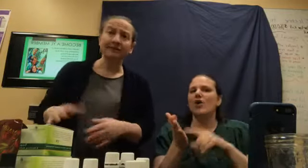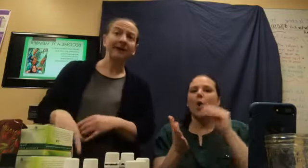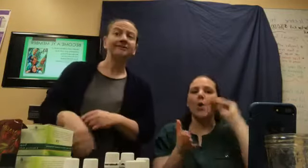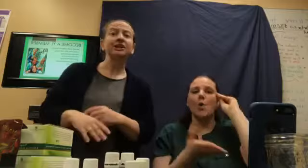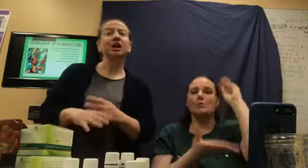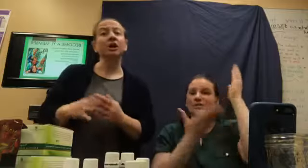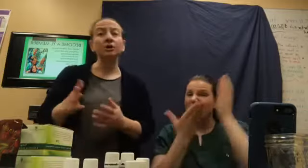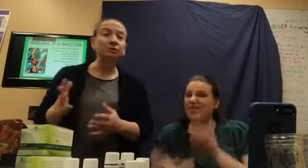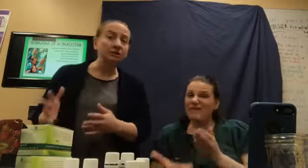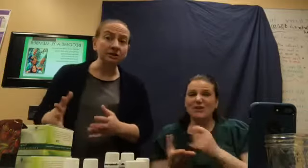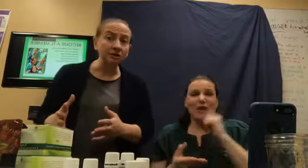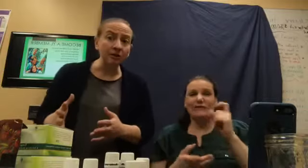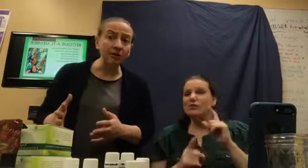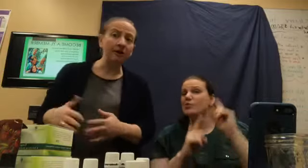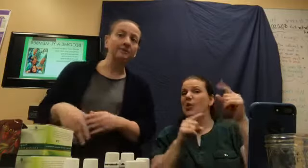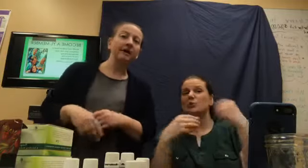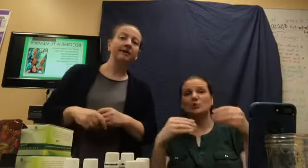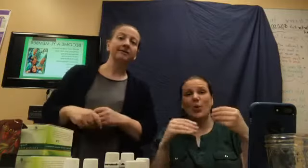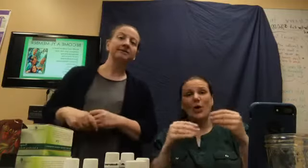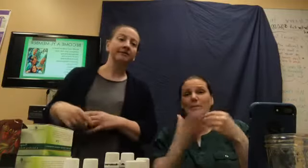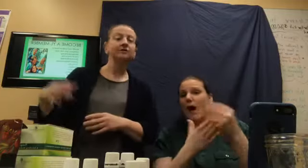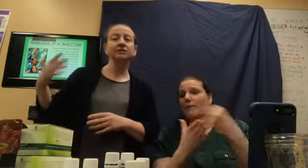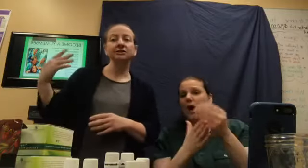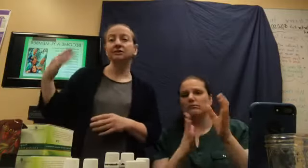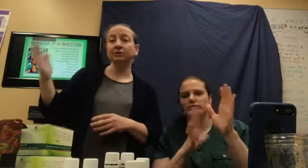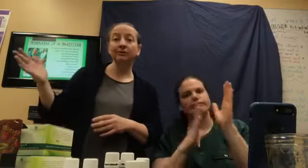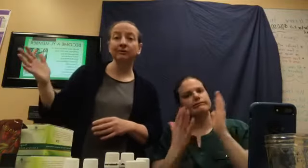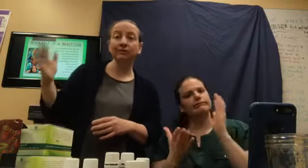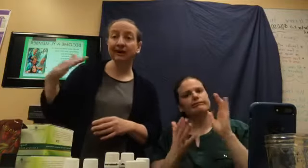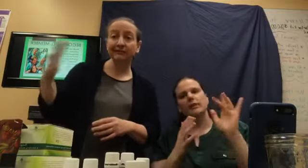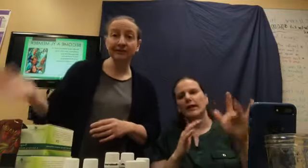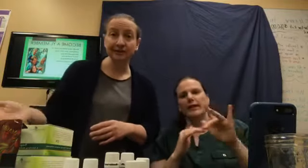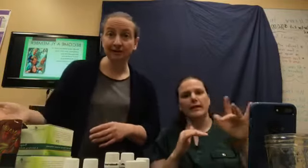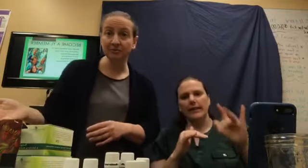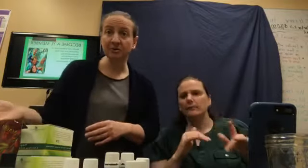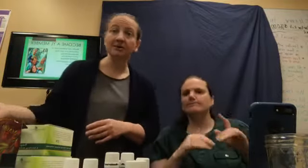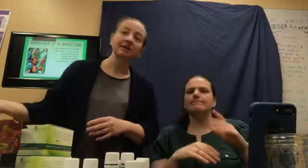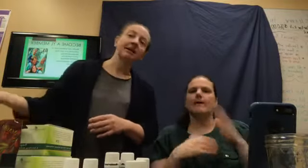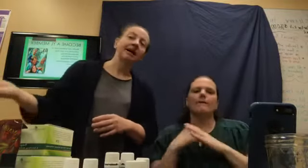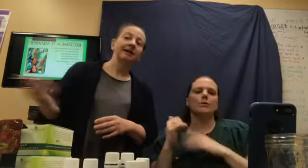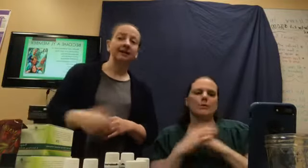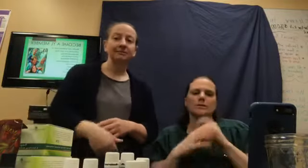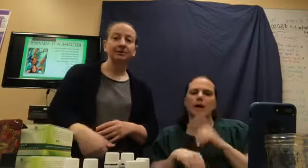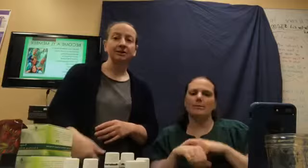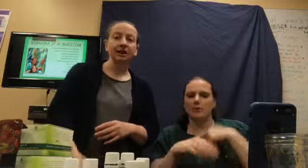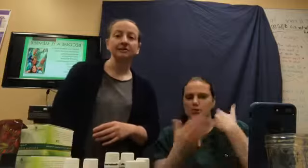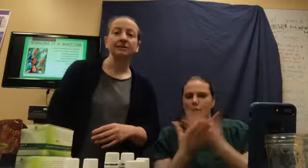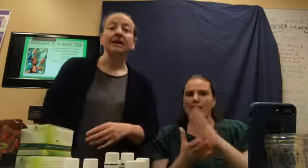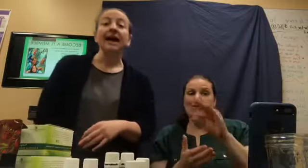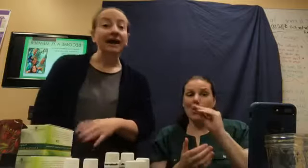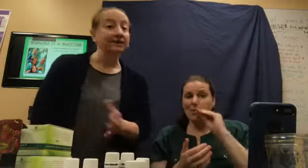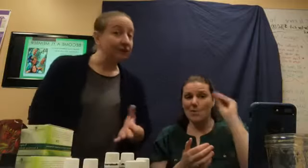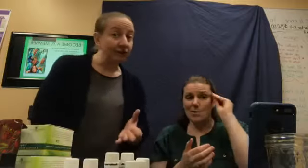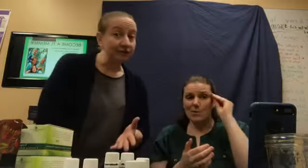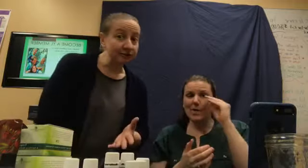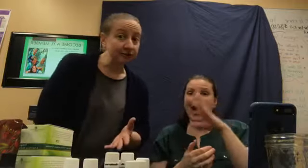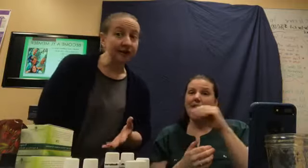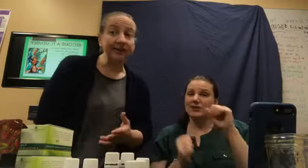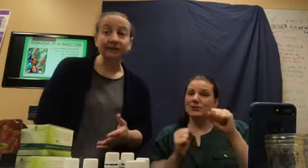You don't have to go to the store and buy all this stuff. You just do it whenever it's comfortable and it comes to your house. And you can also earn a thank you